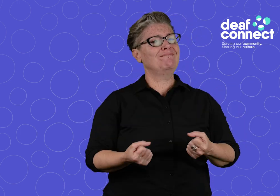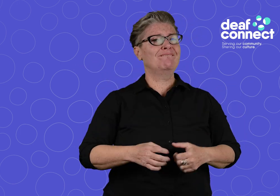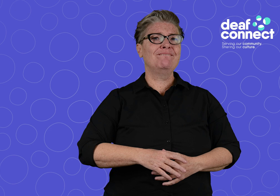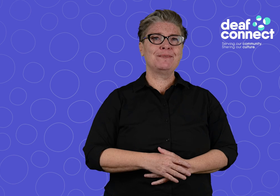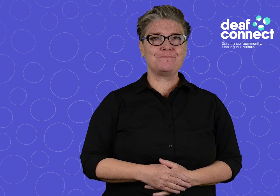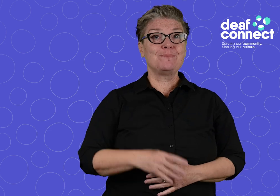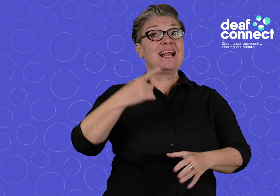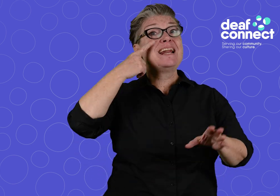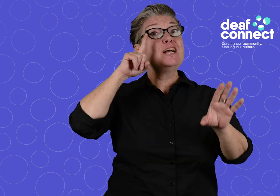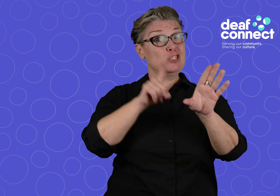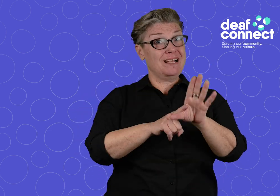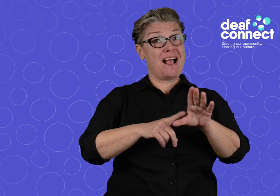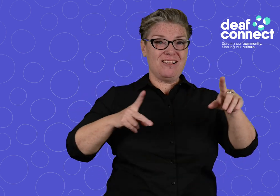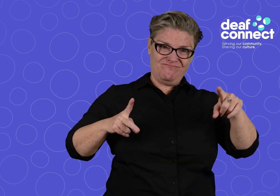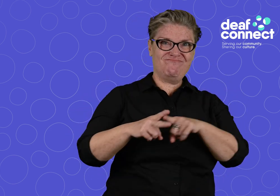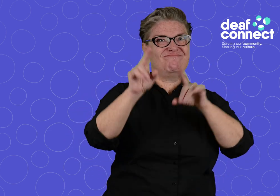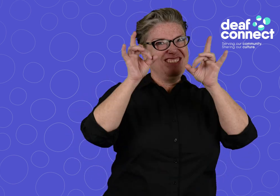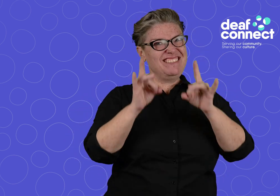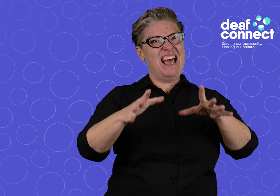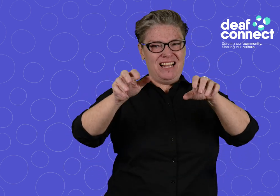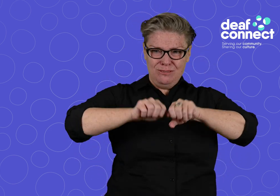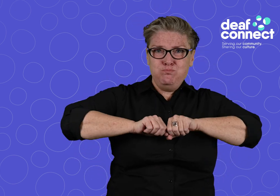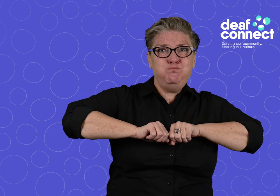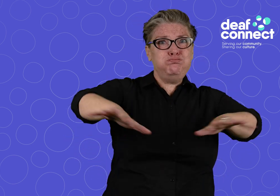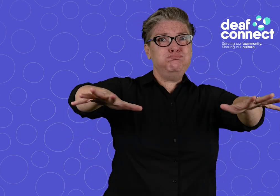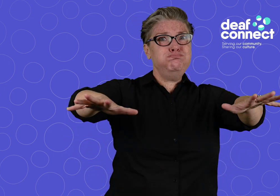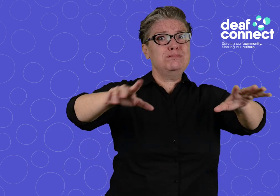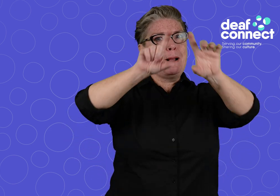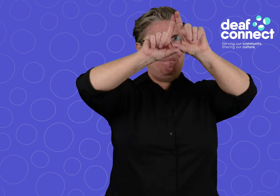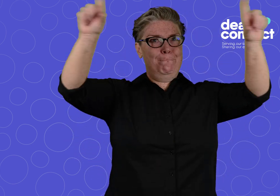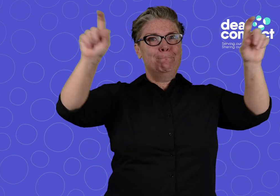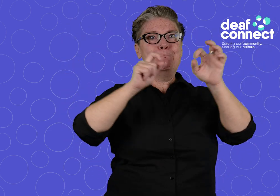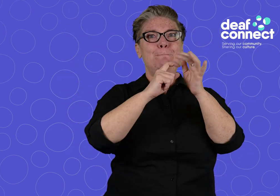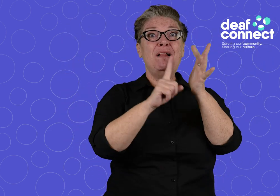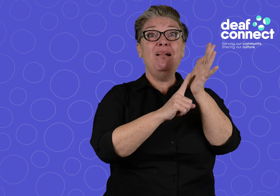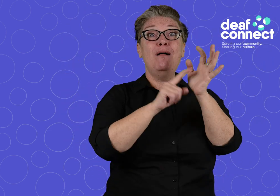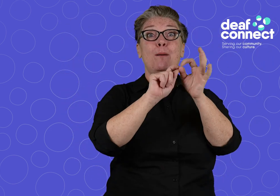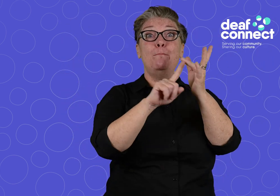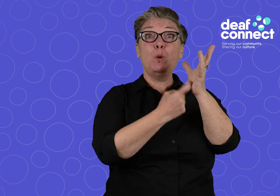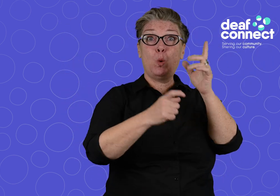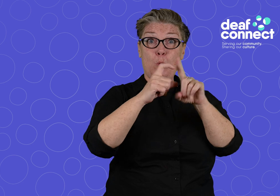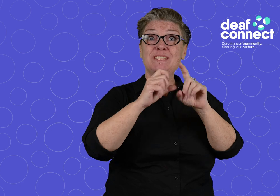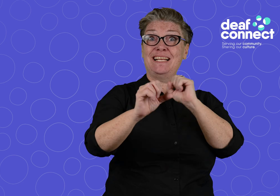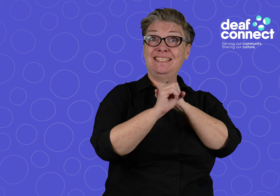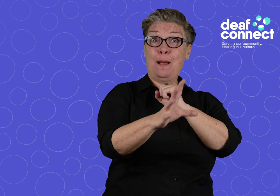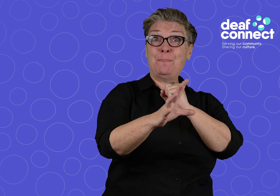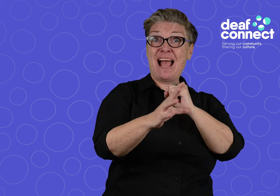Last year, we launched a massive billboard campaign to highlight these issues.